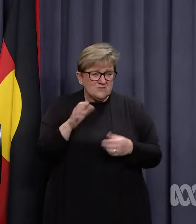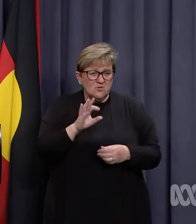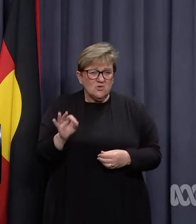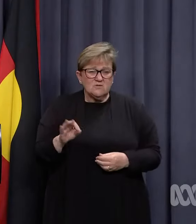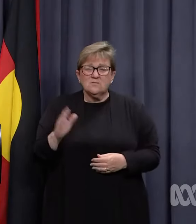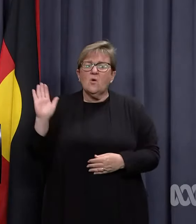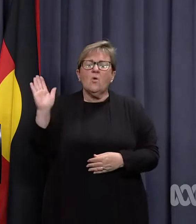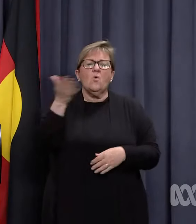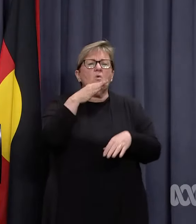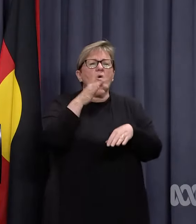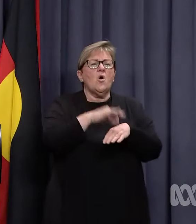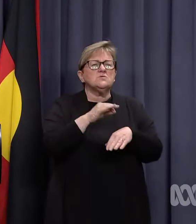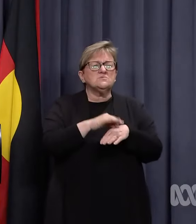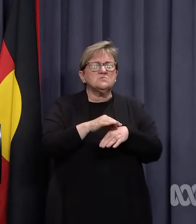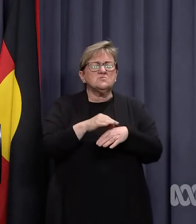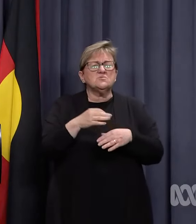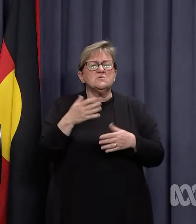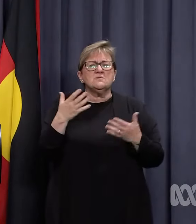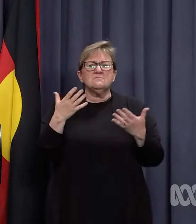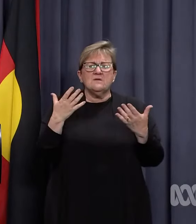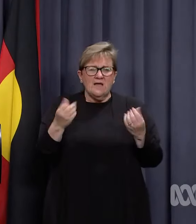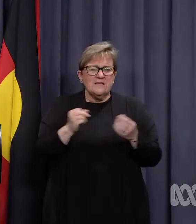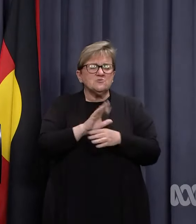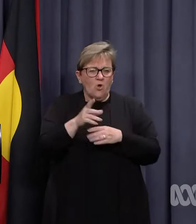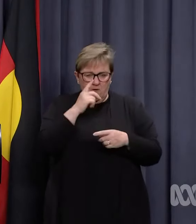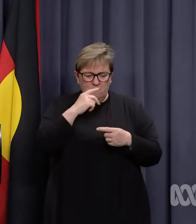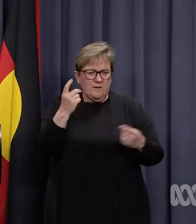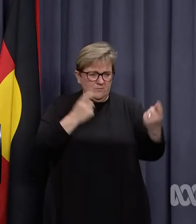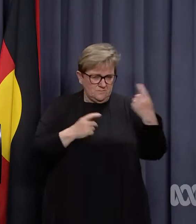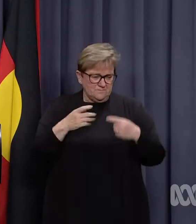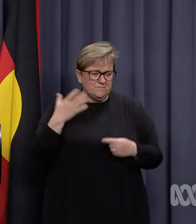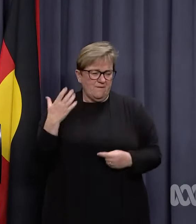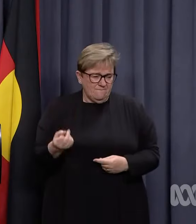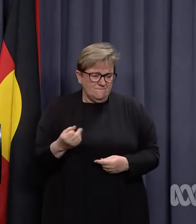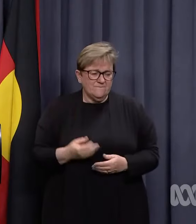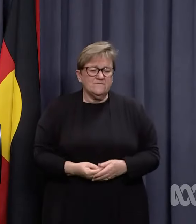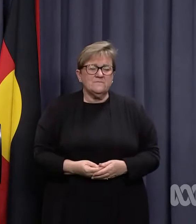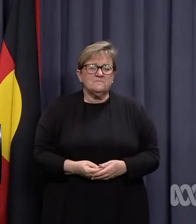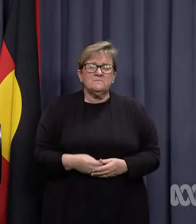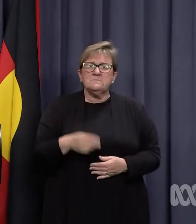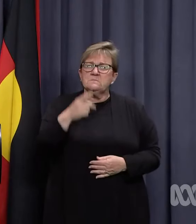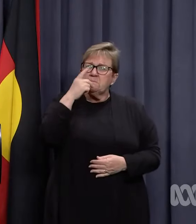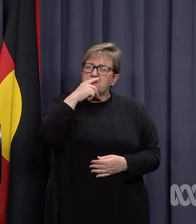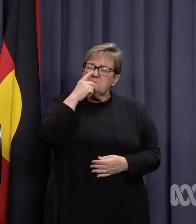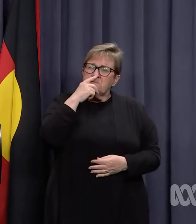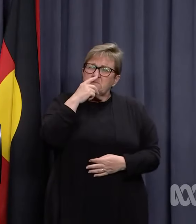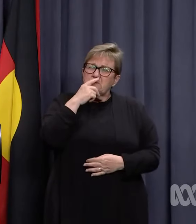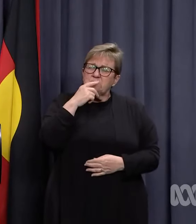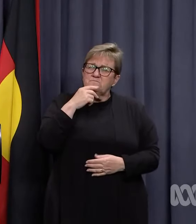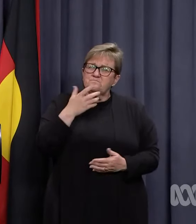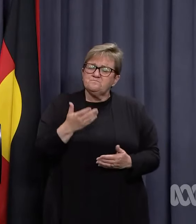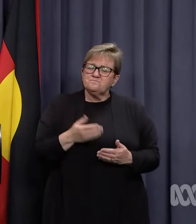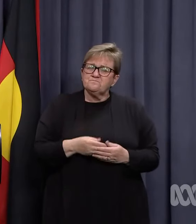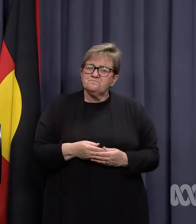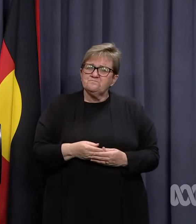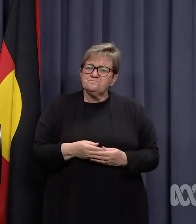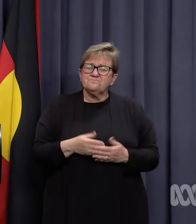Well, every hospital, every tertiary hospital is taking COVID patients. And people, certainly,